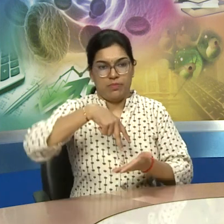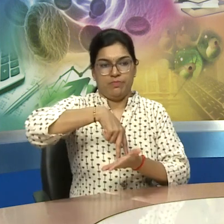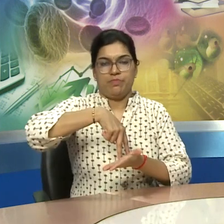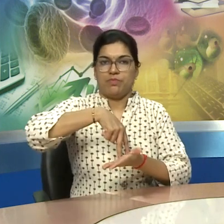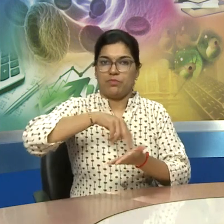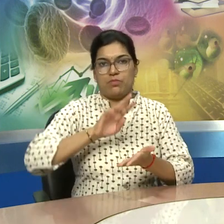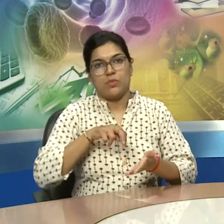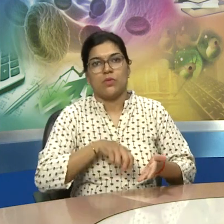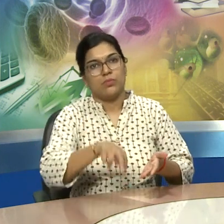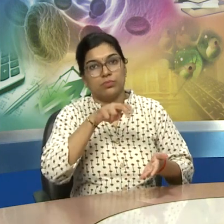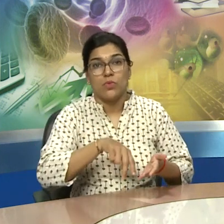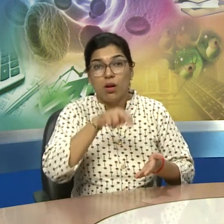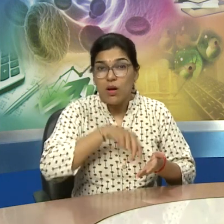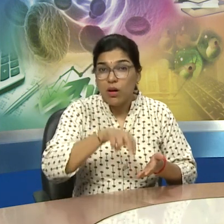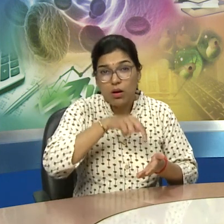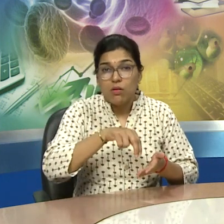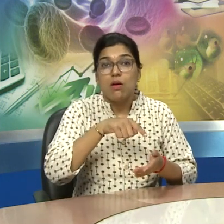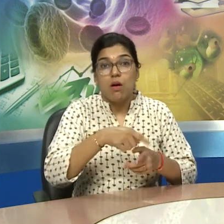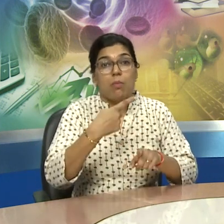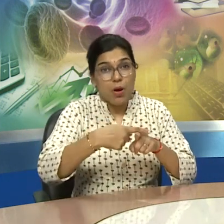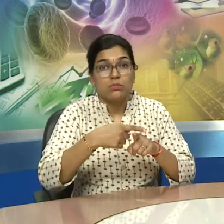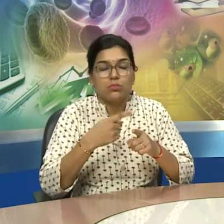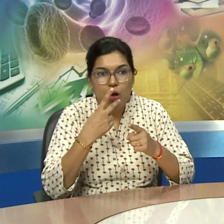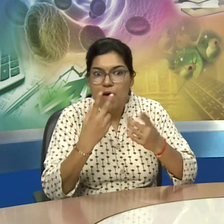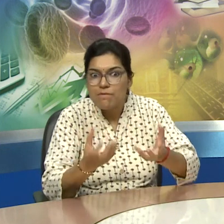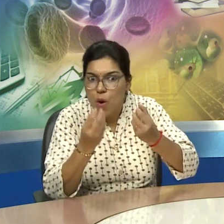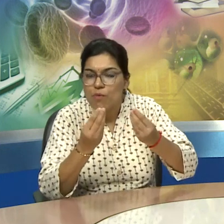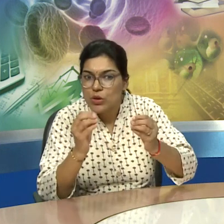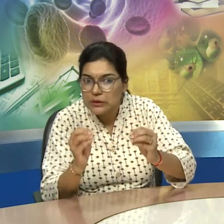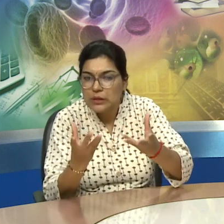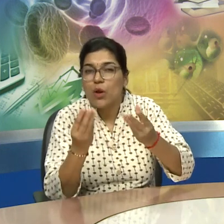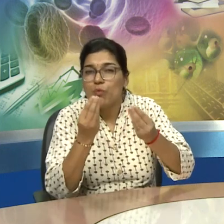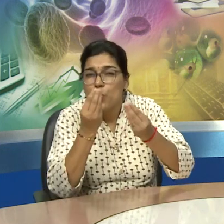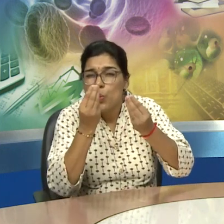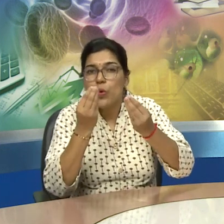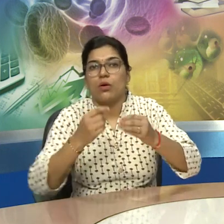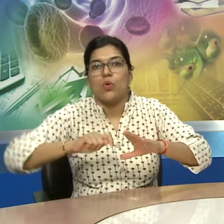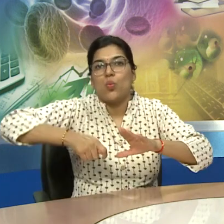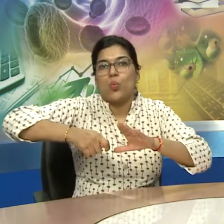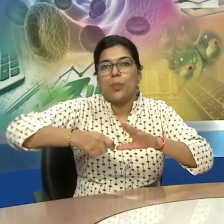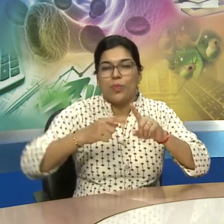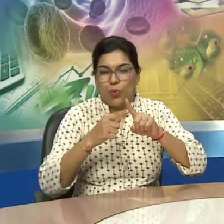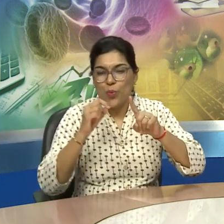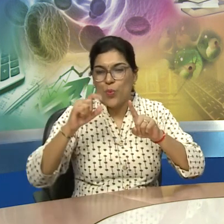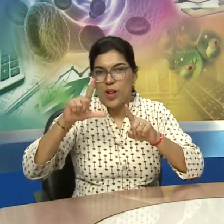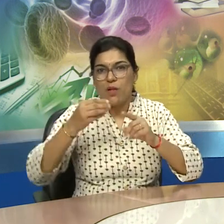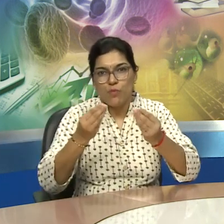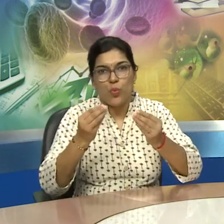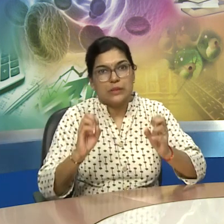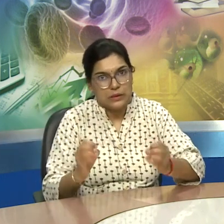species they were also known as the ape man they were naked they walked upright because it was